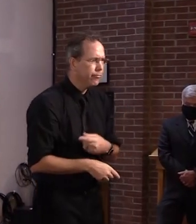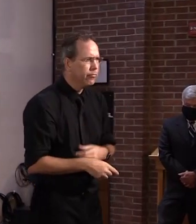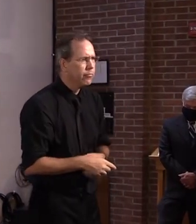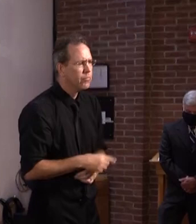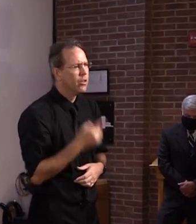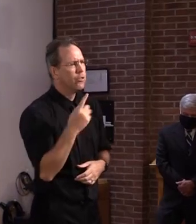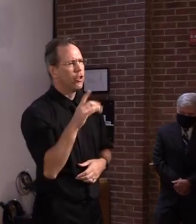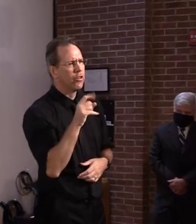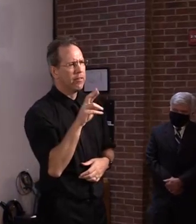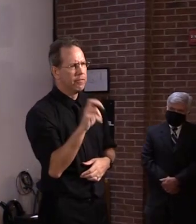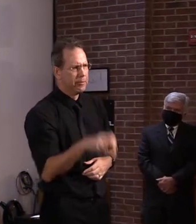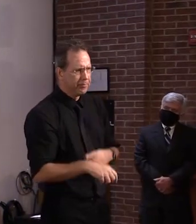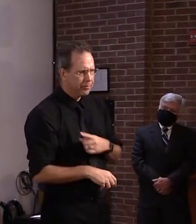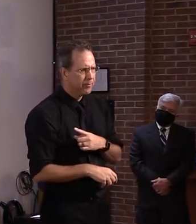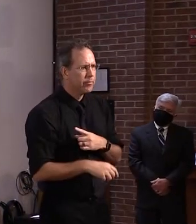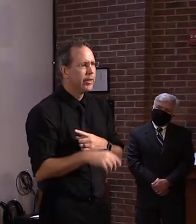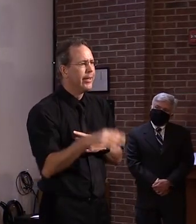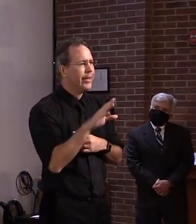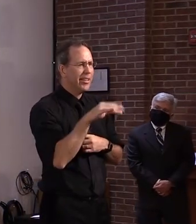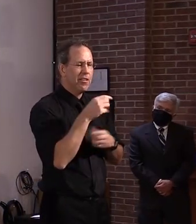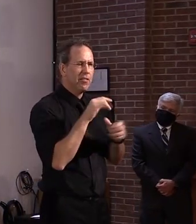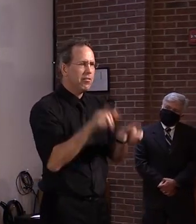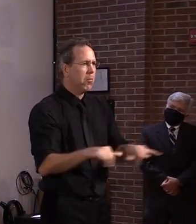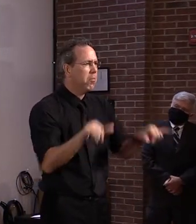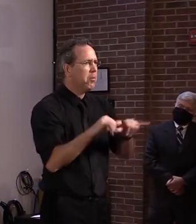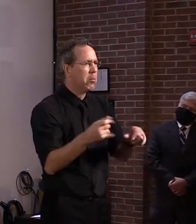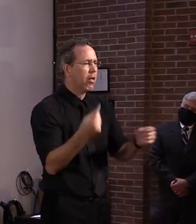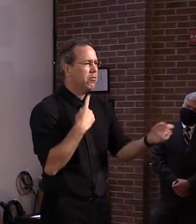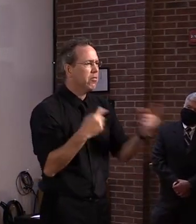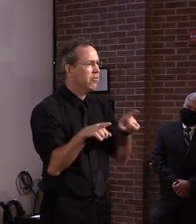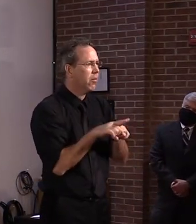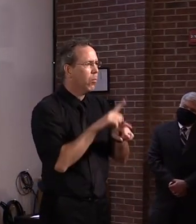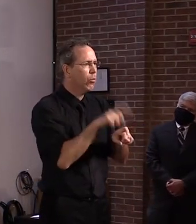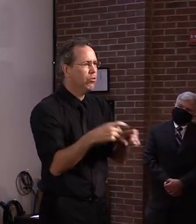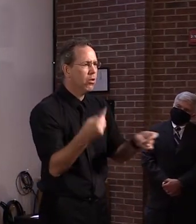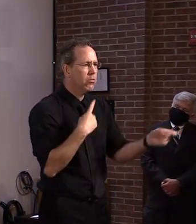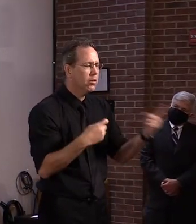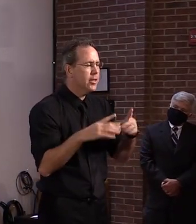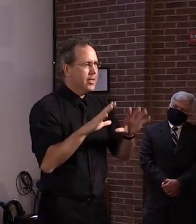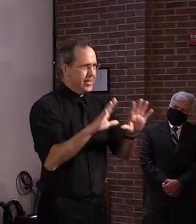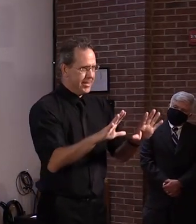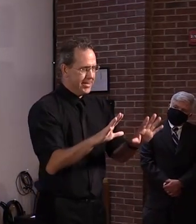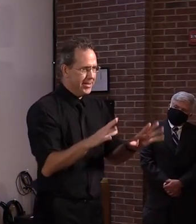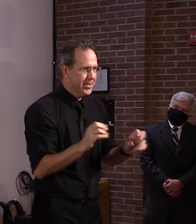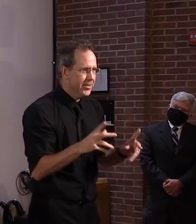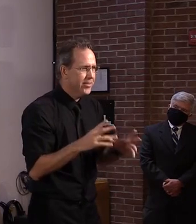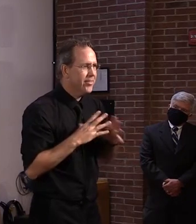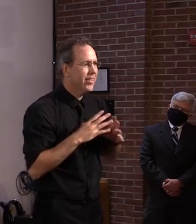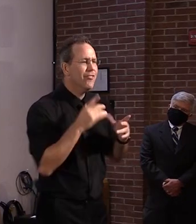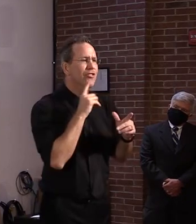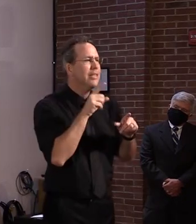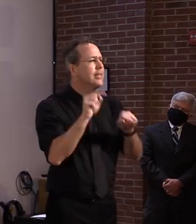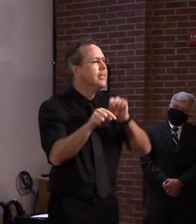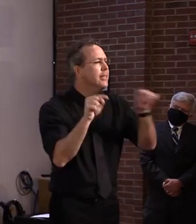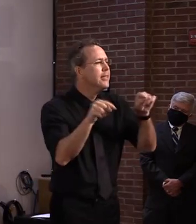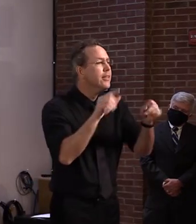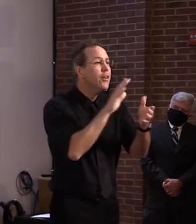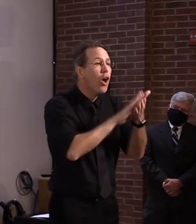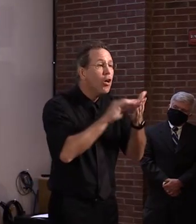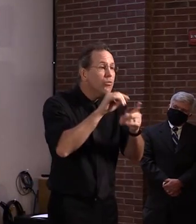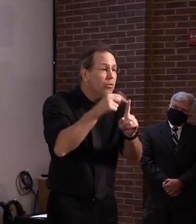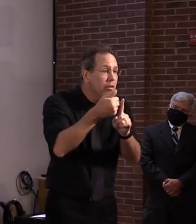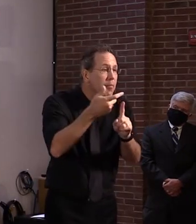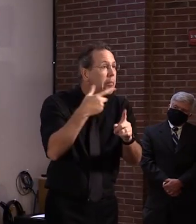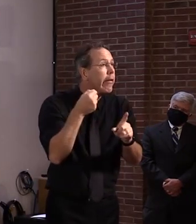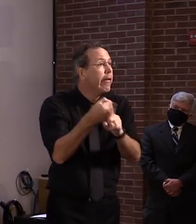metric again to, uh, an individual college, um, or university. Um, all of them have been,